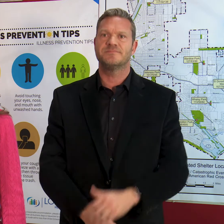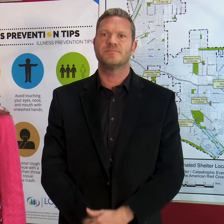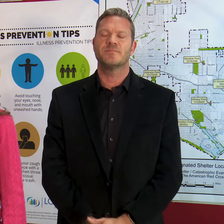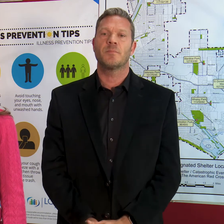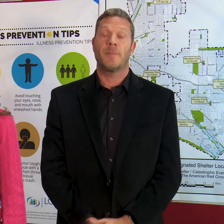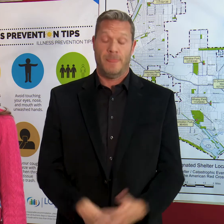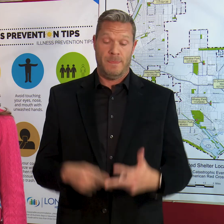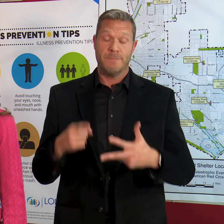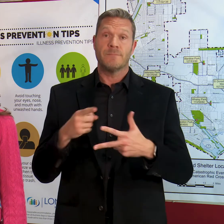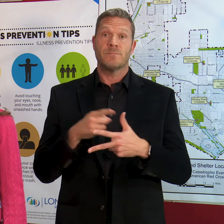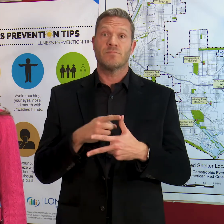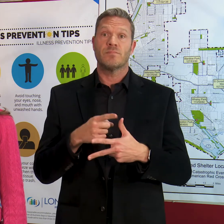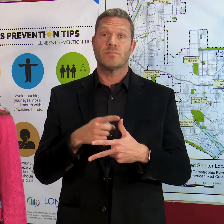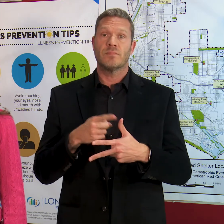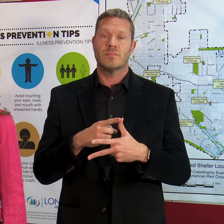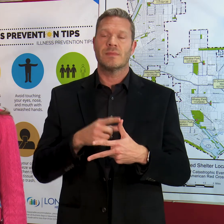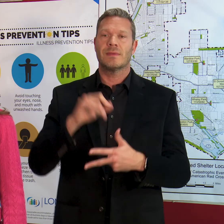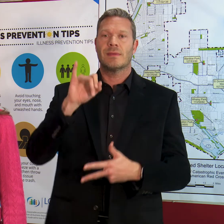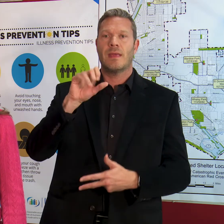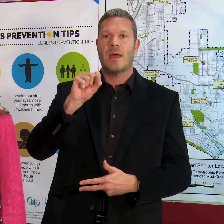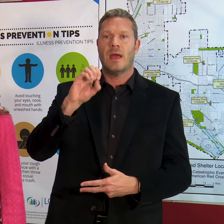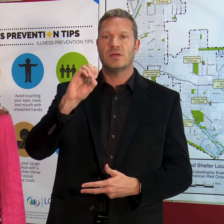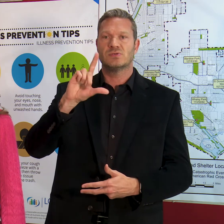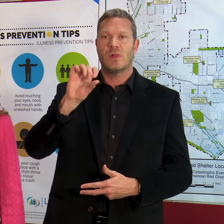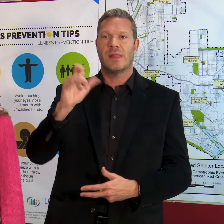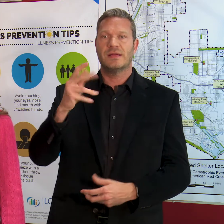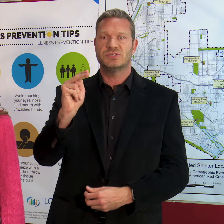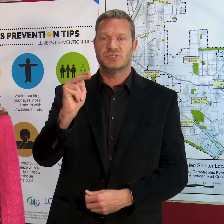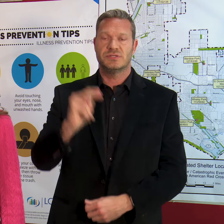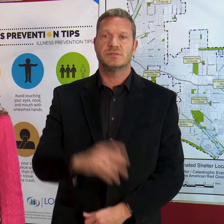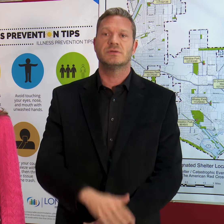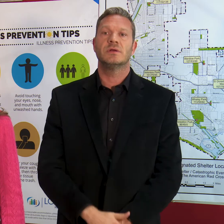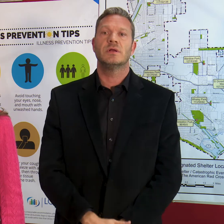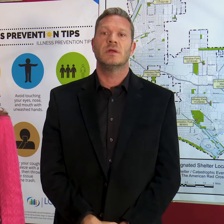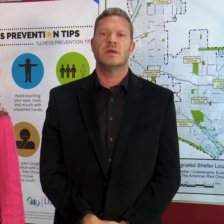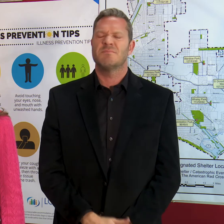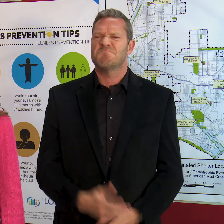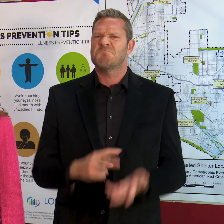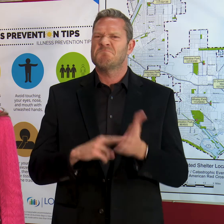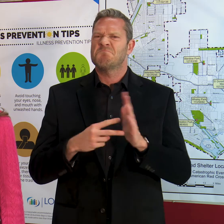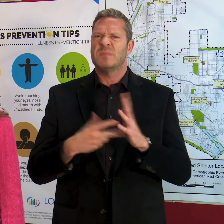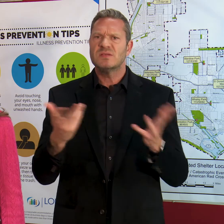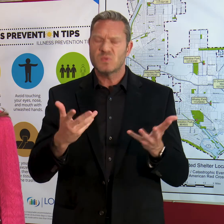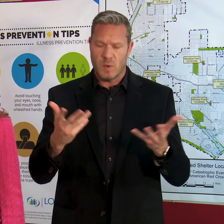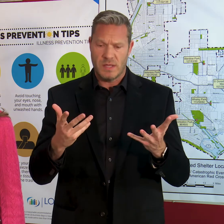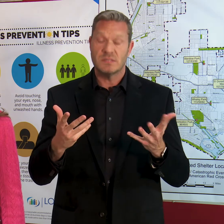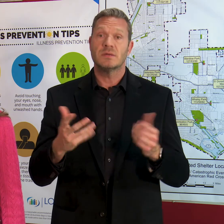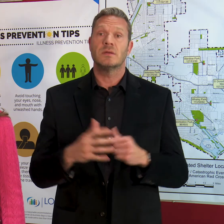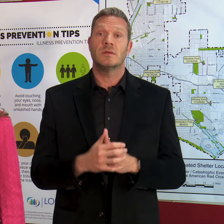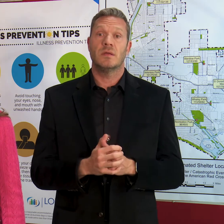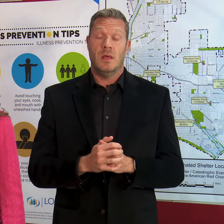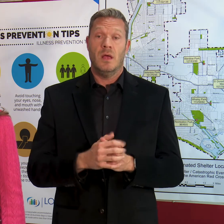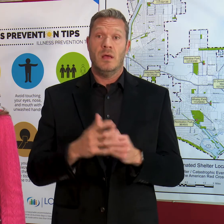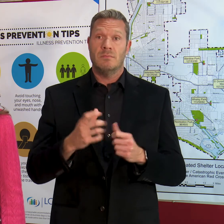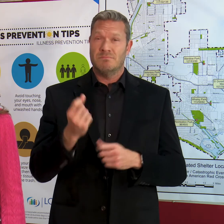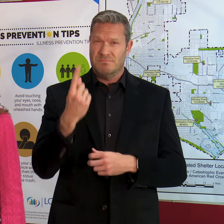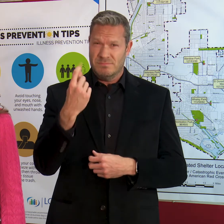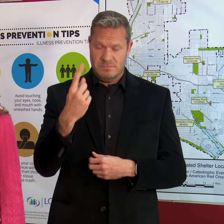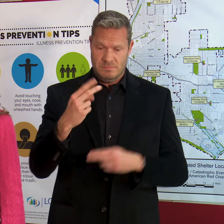The first thing I'll talk about is isolation. Isolation is a tool that public health officials use